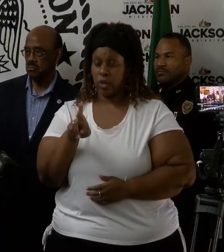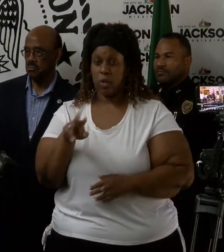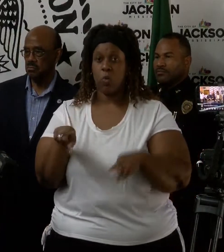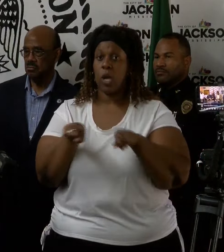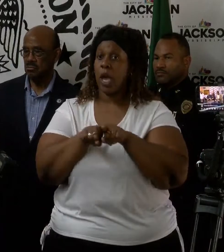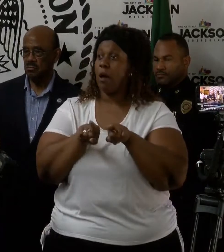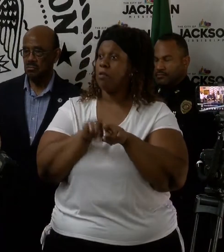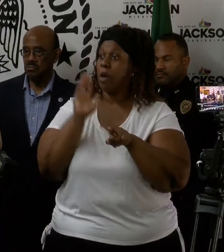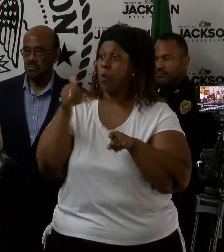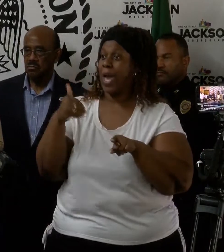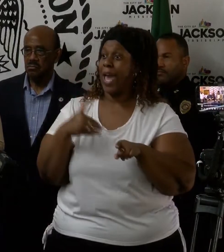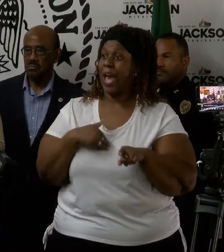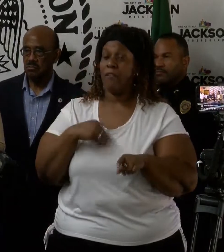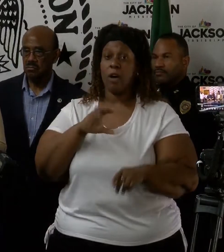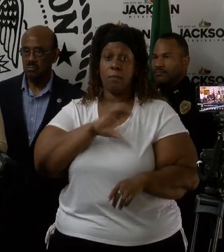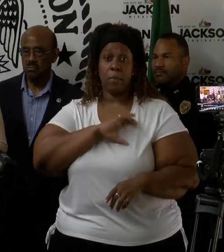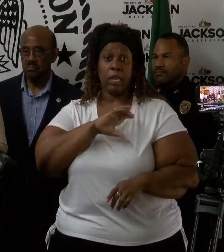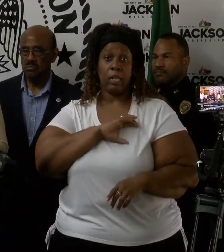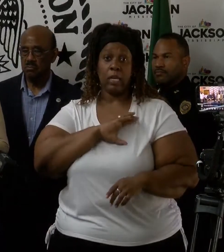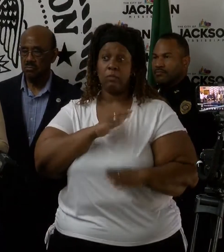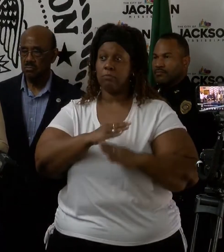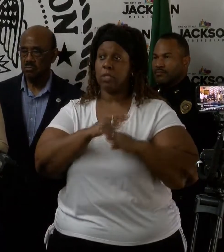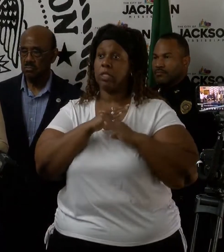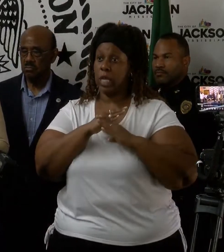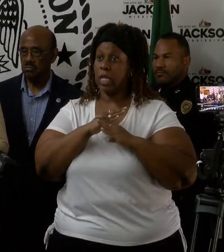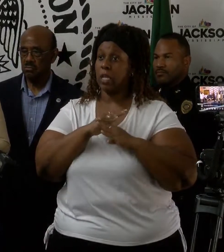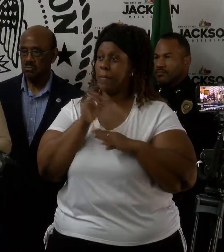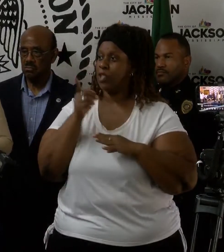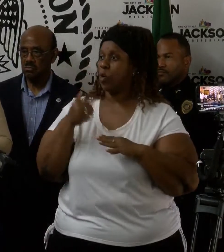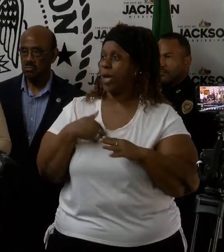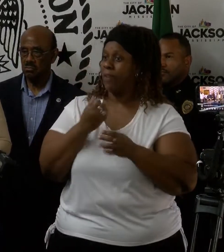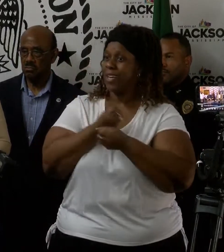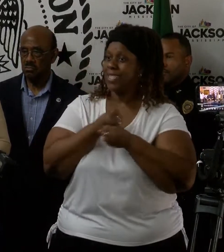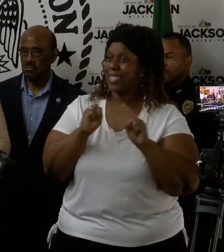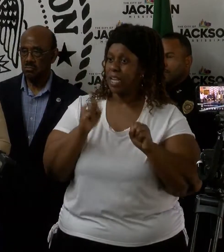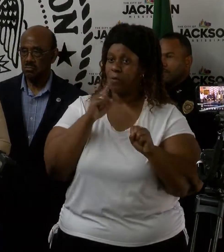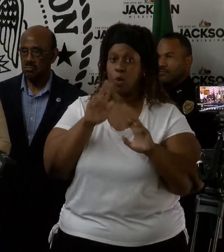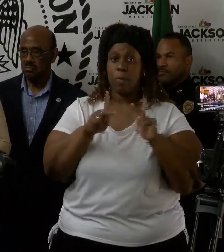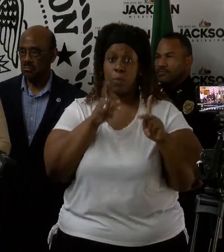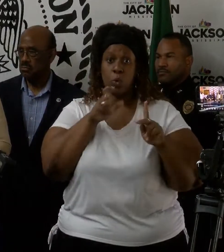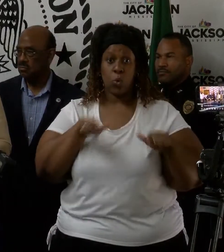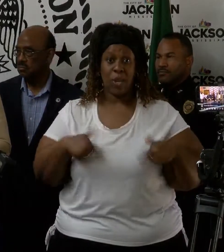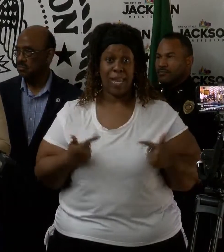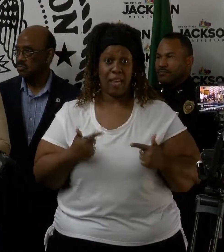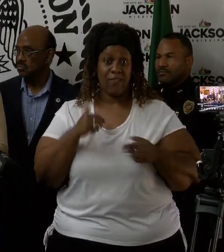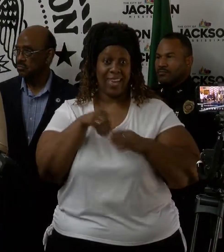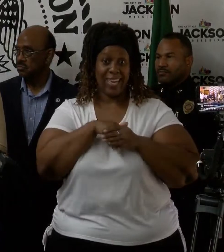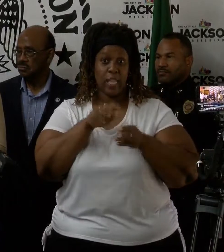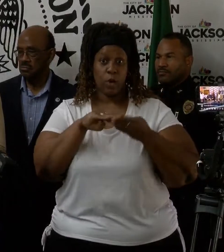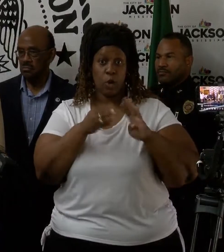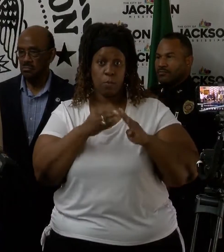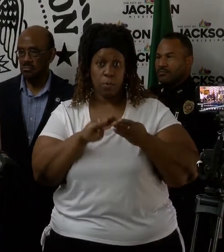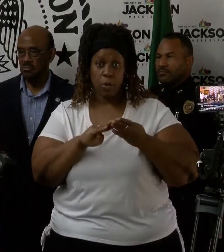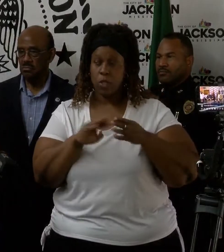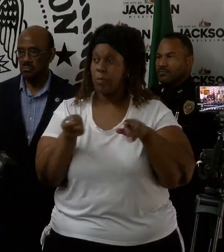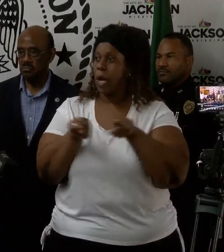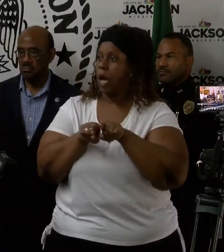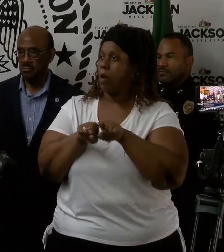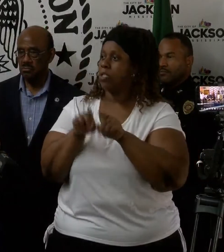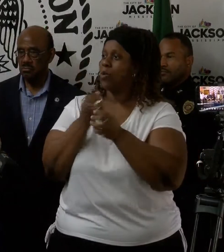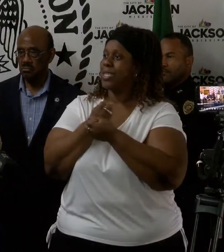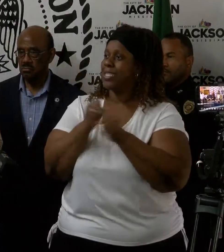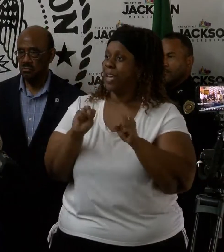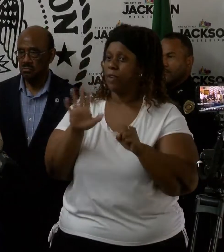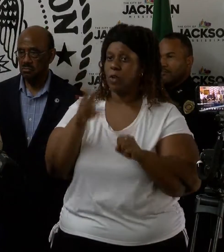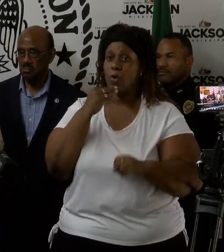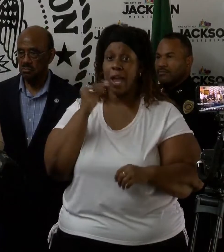be stepped up in all affected areas to ensure safety of not only residents, but also safety of property.